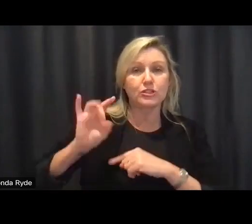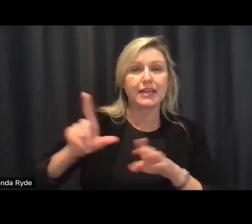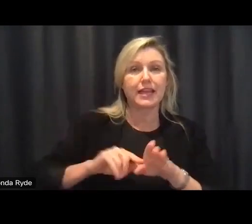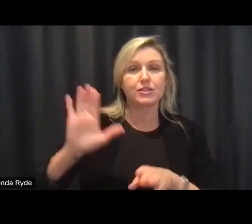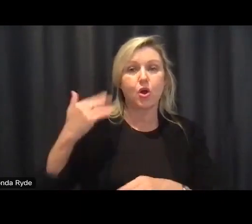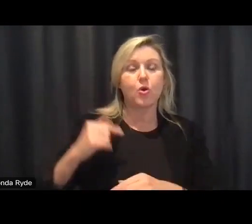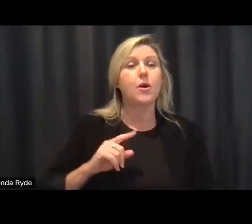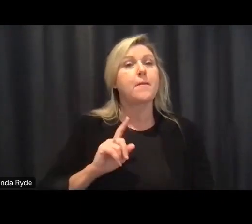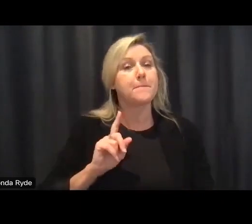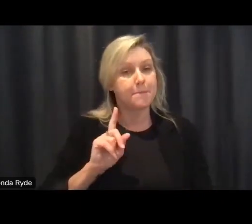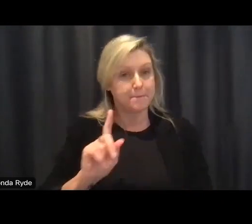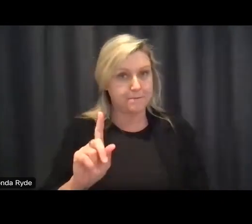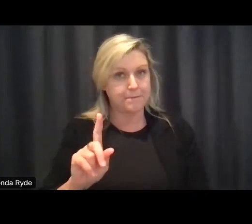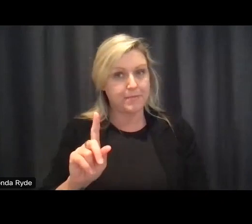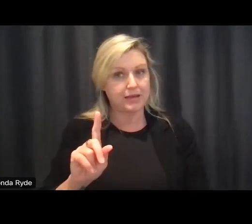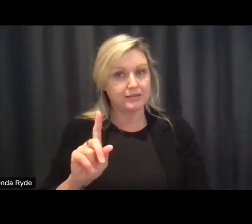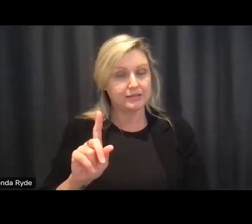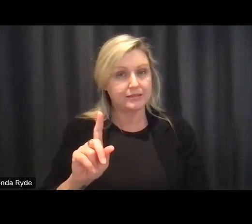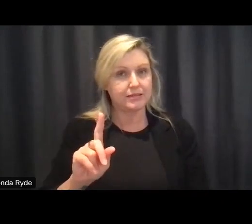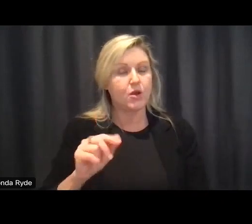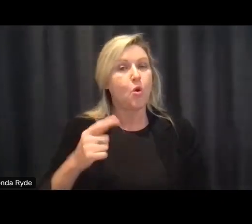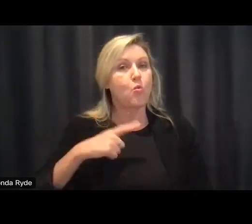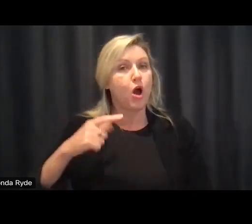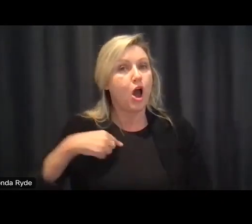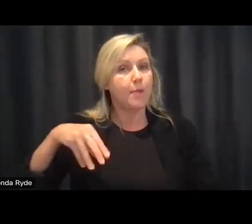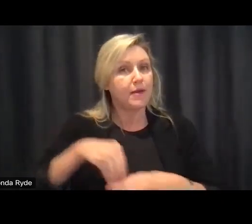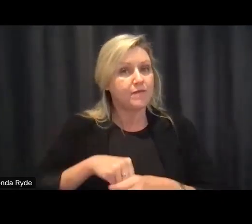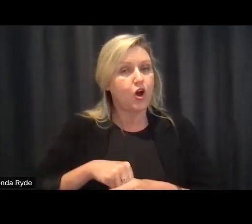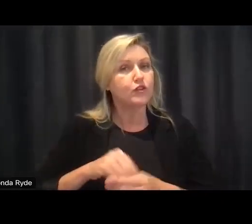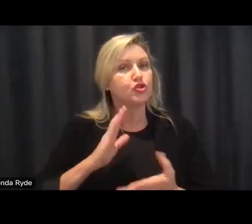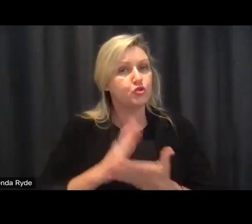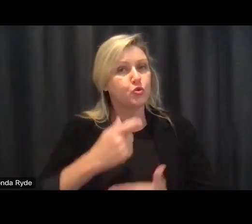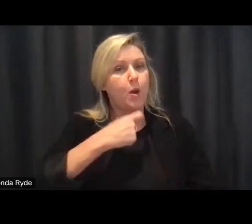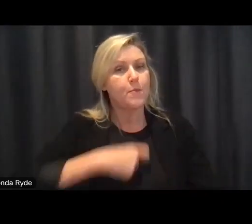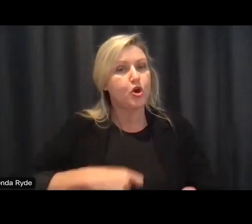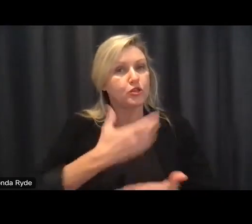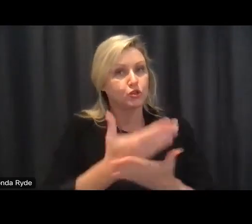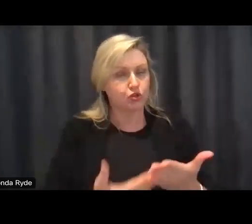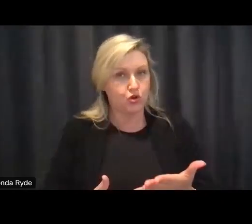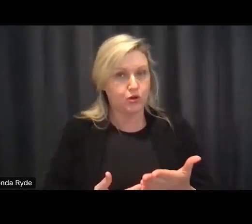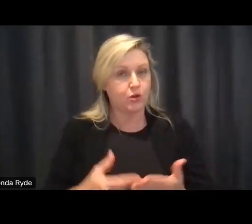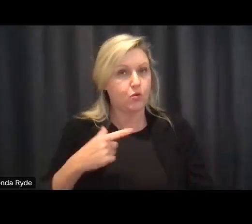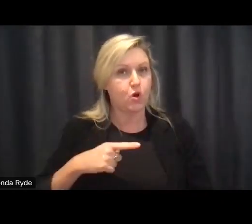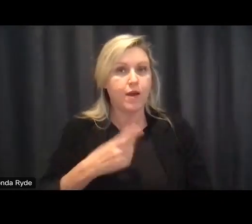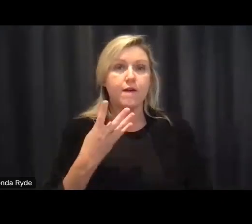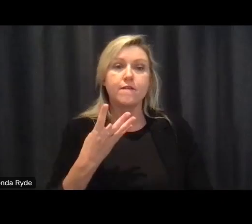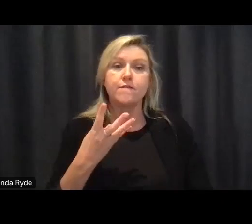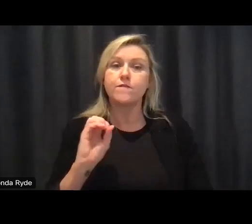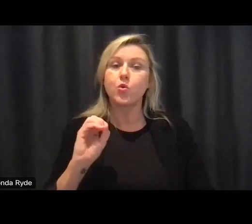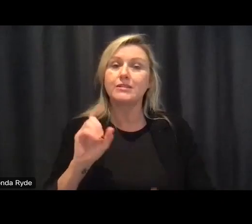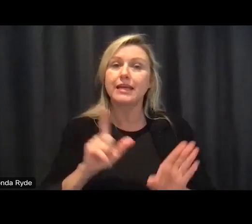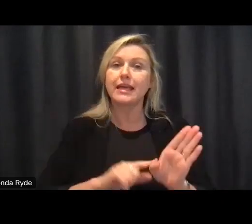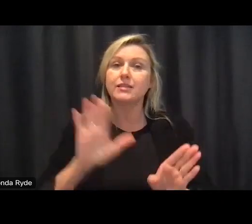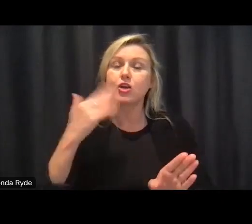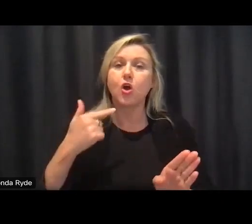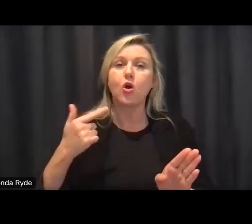is super super personal 40 years ago i went swimming with my my mates